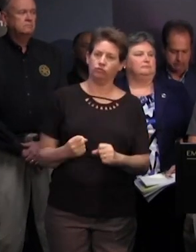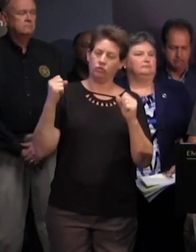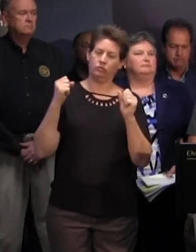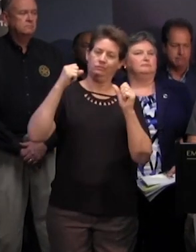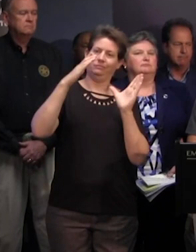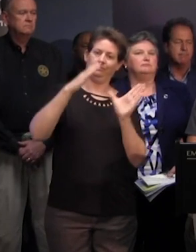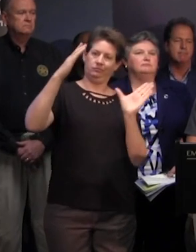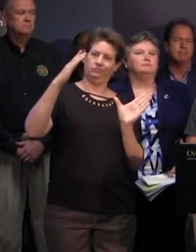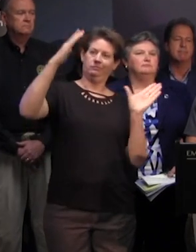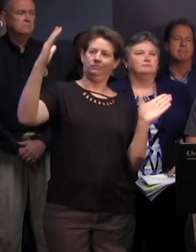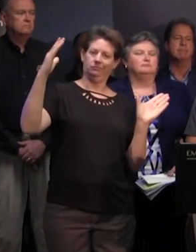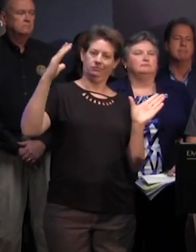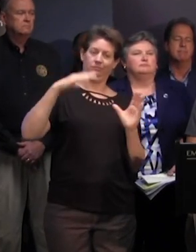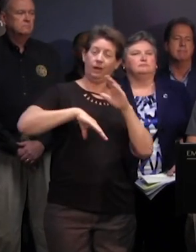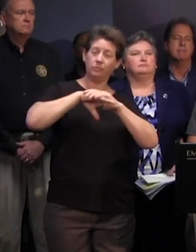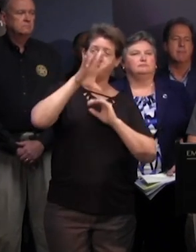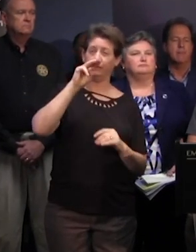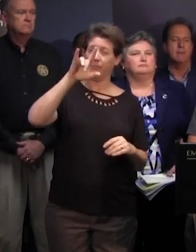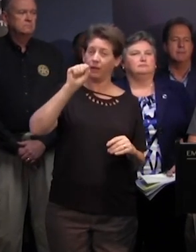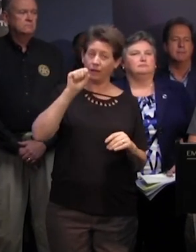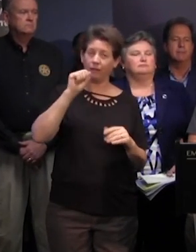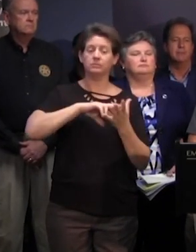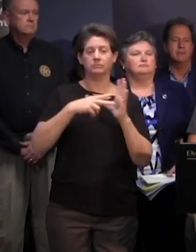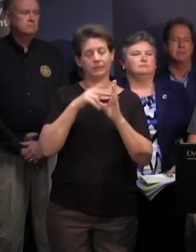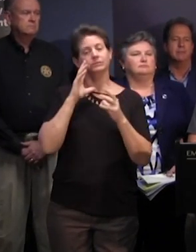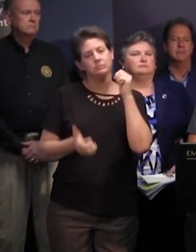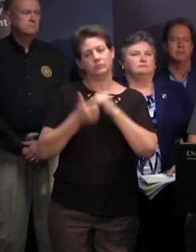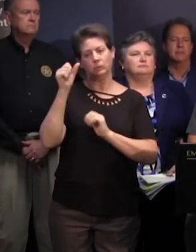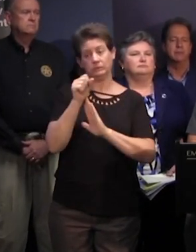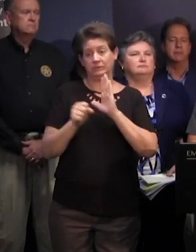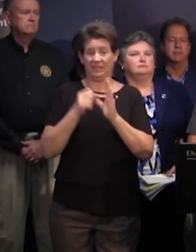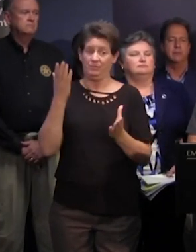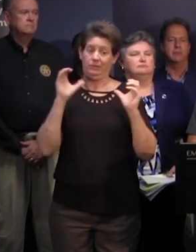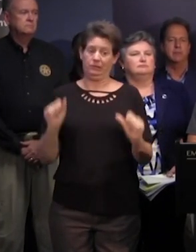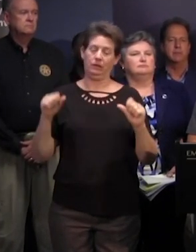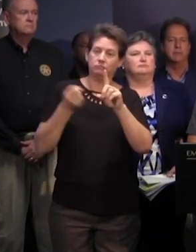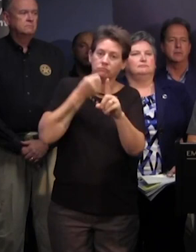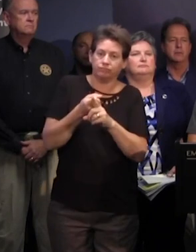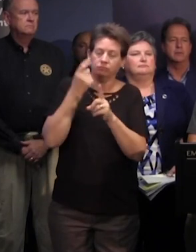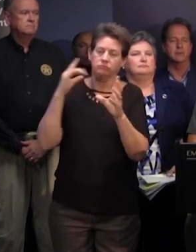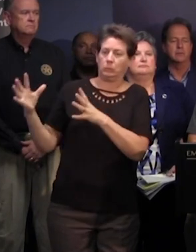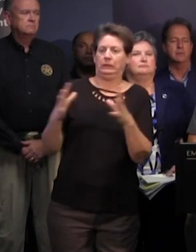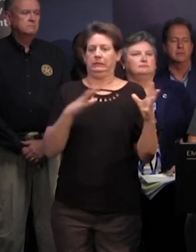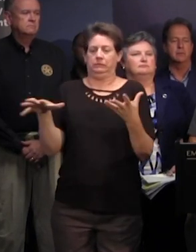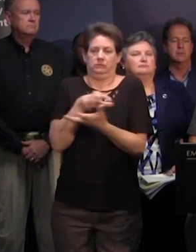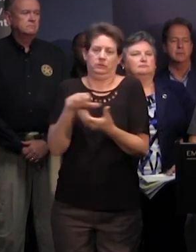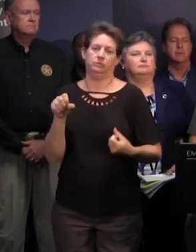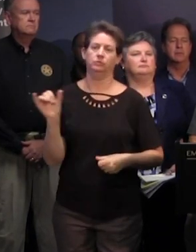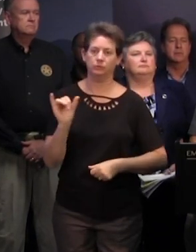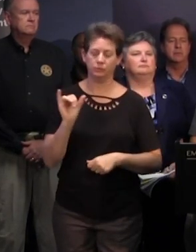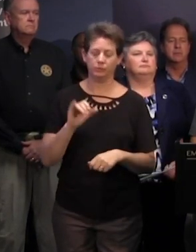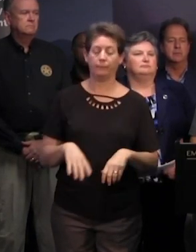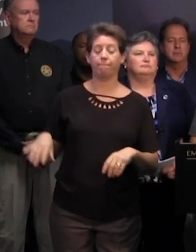from the center of the storm putting much of the state even well inland at risk for destructive winds as for timing the